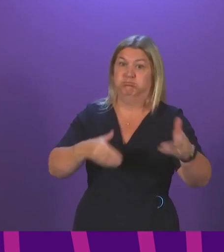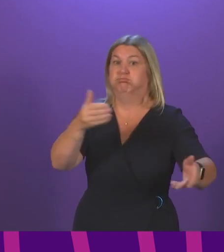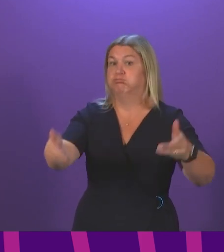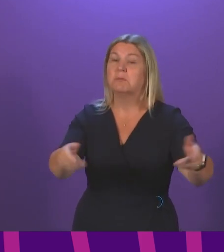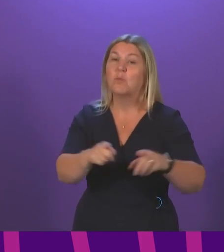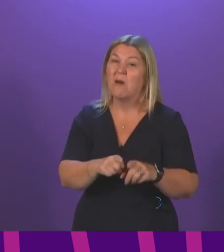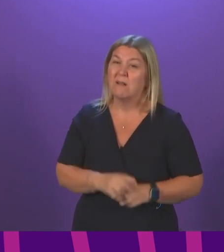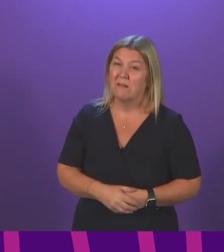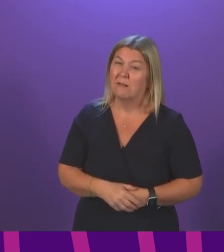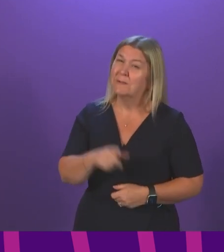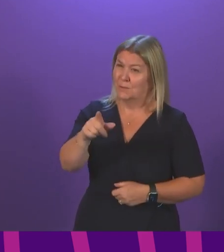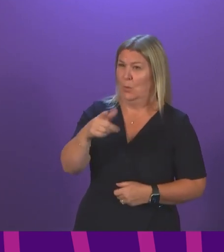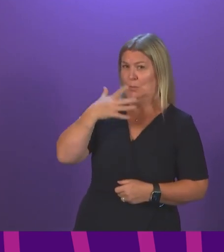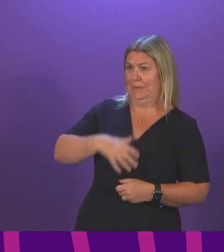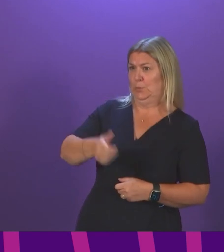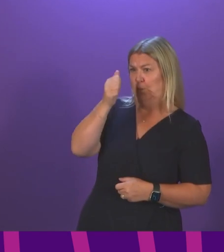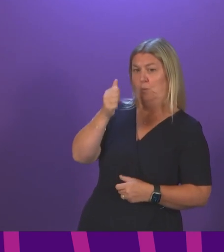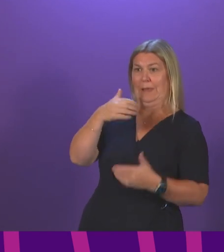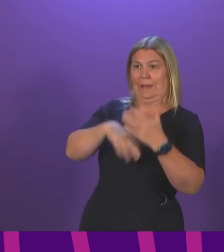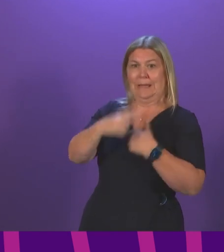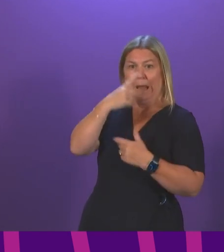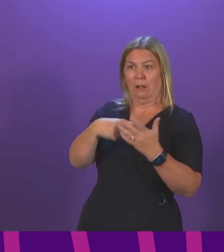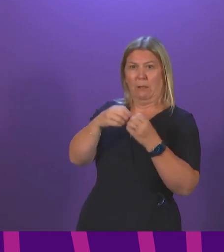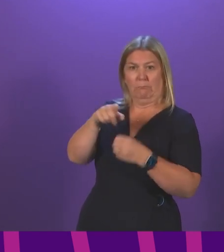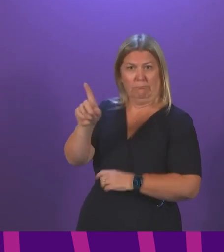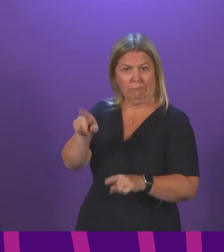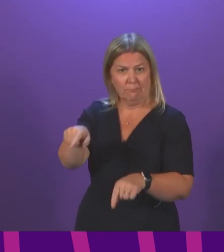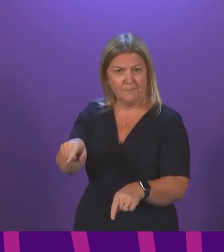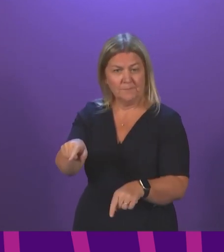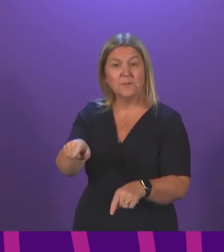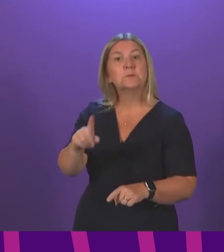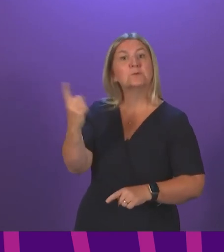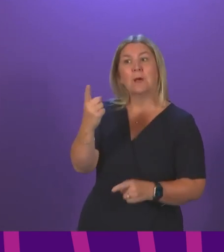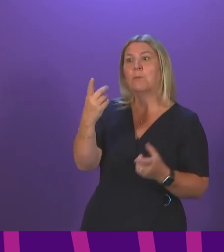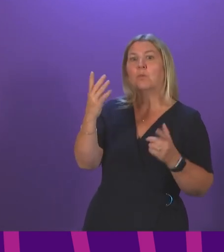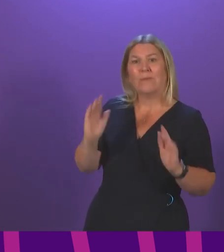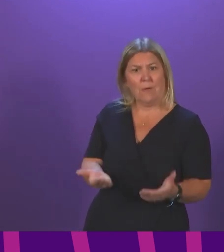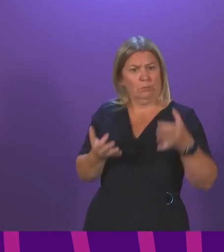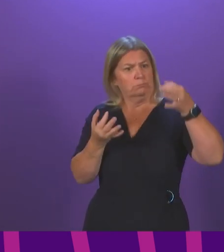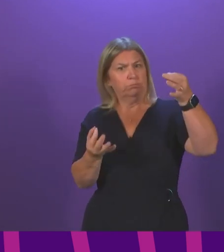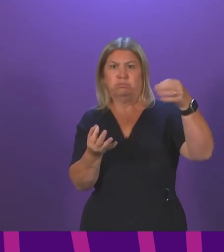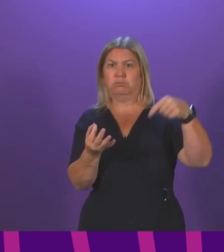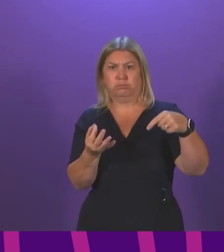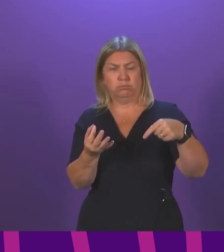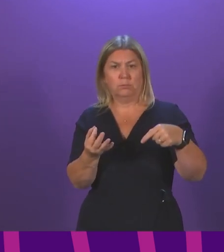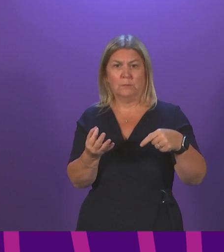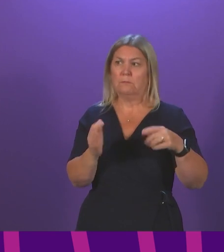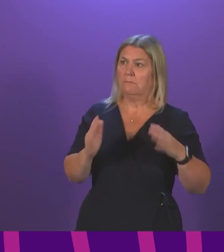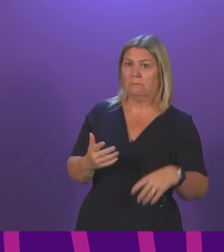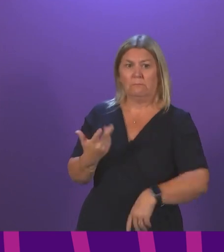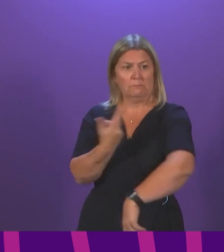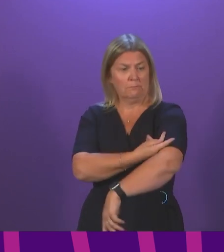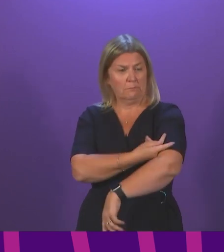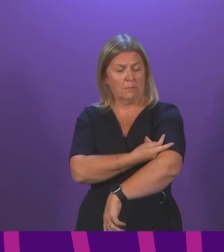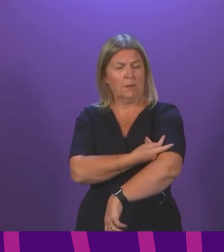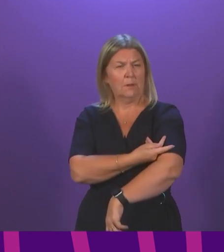proposals, someone who doesn't have a vaccine passport and doesn't have the virus will not be allowed to enter venues. But someone